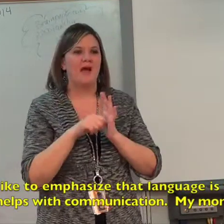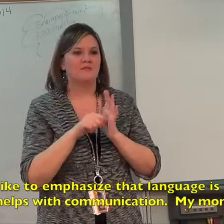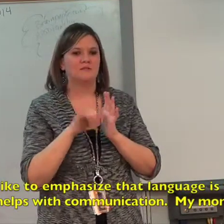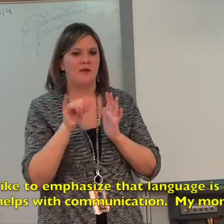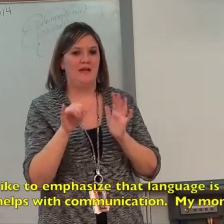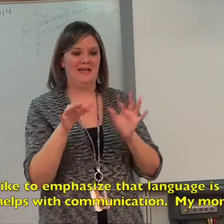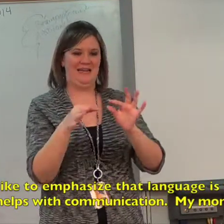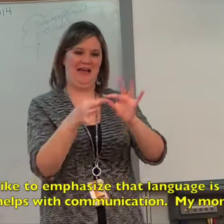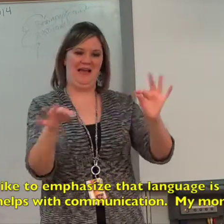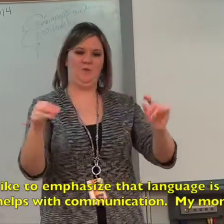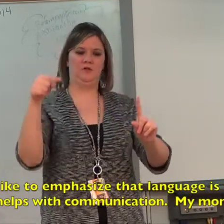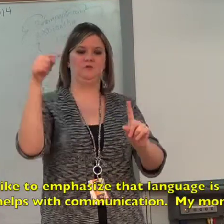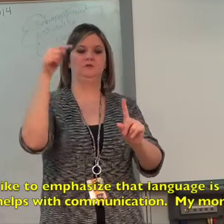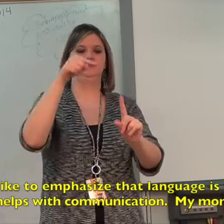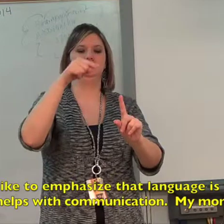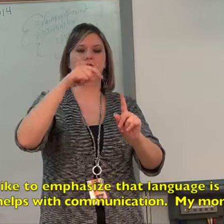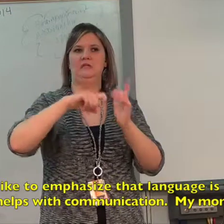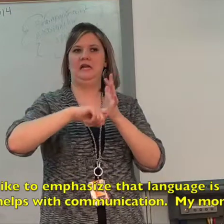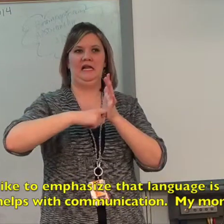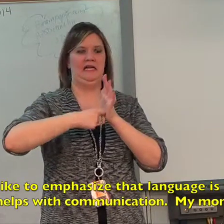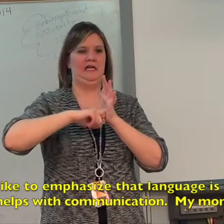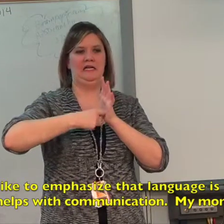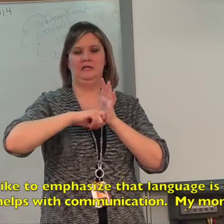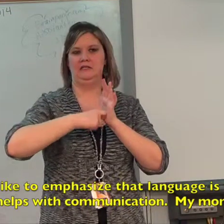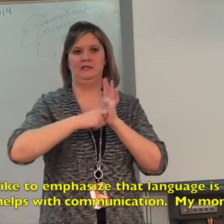I would like to emphasize that language is the key.